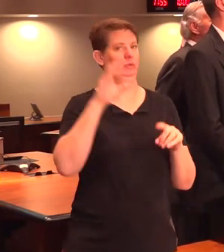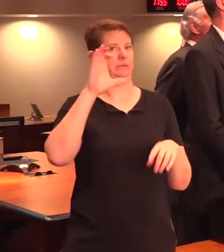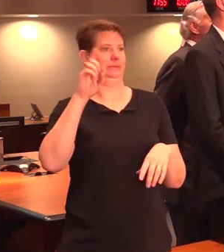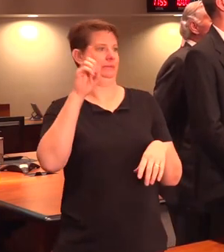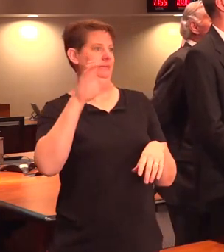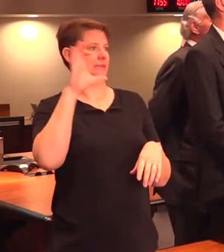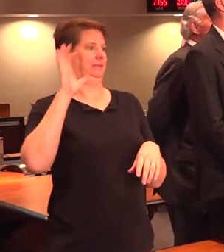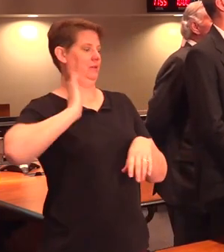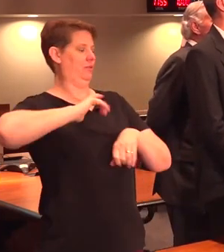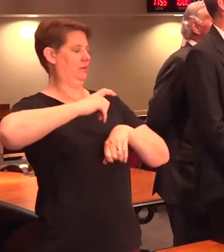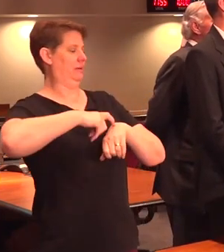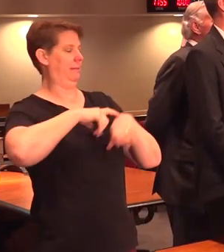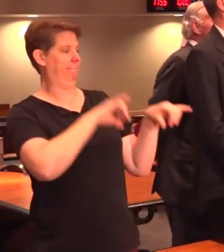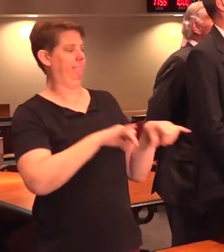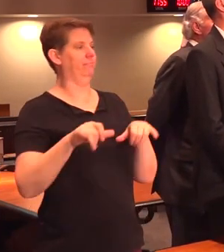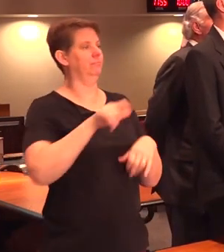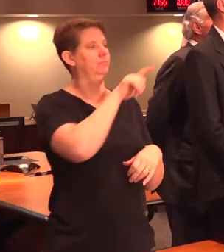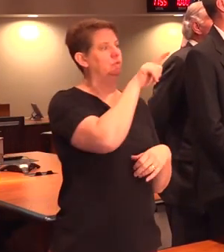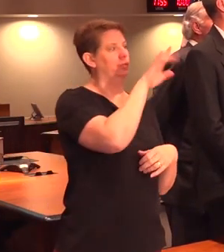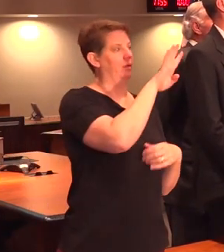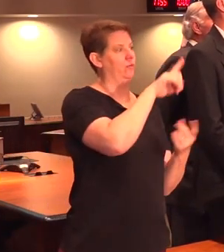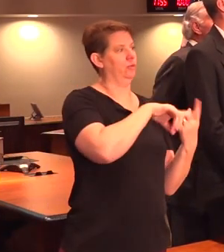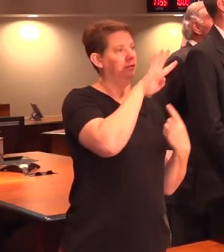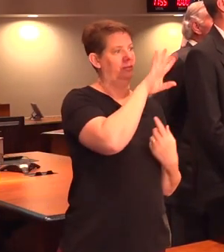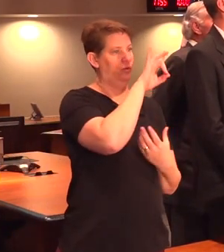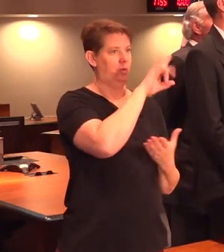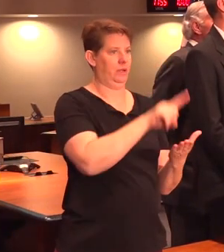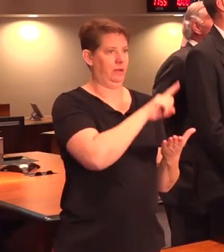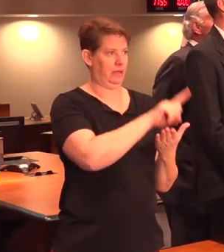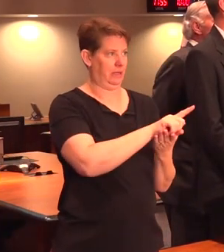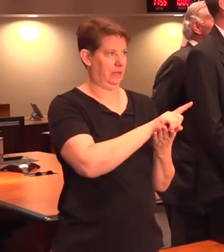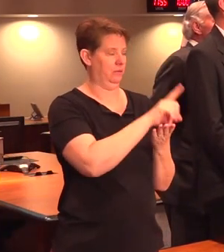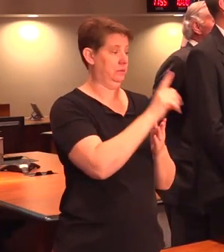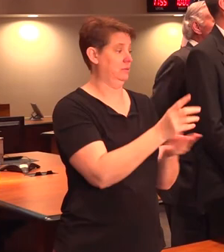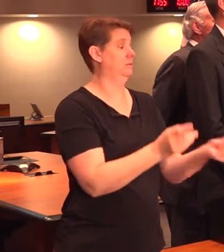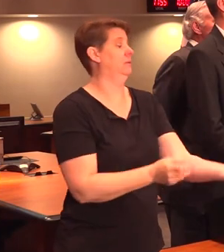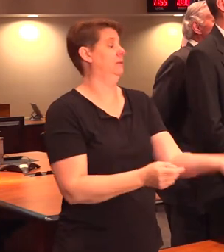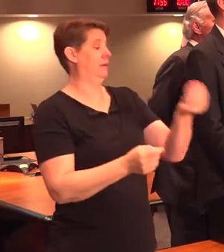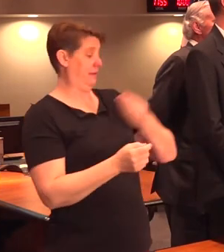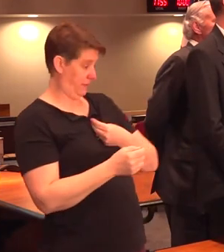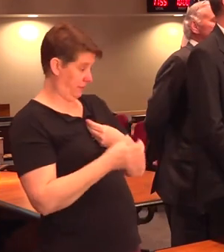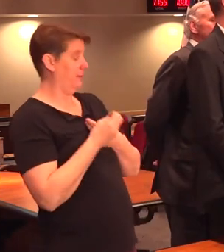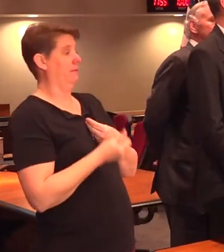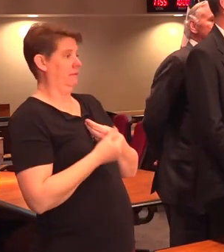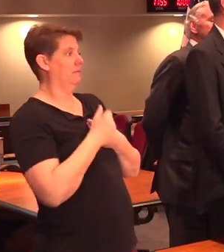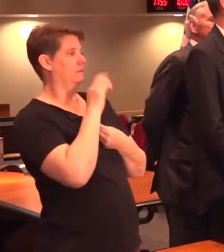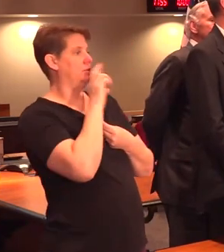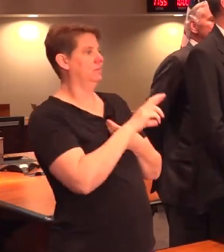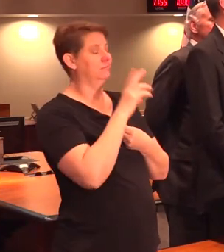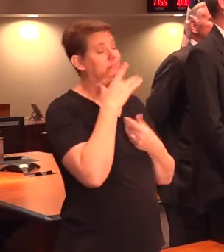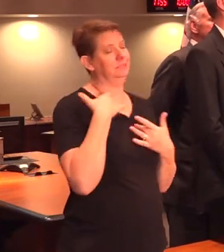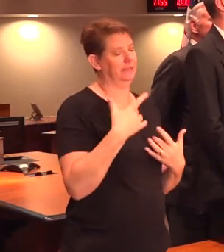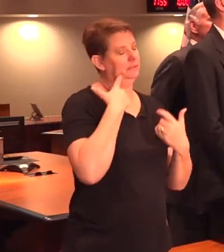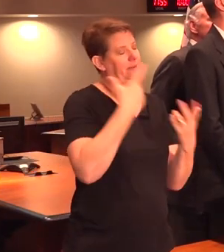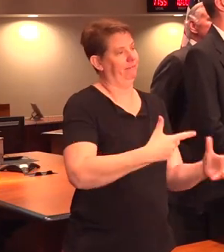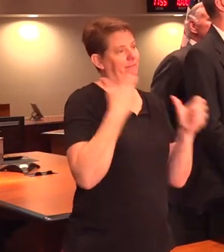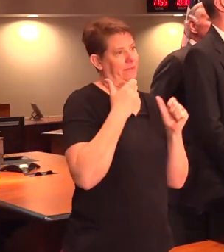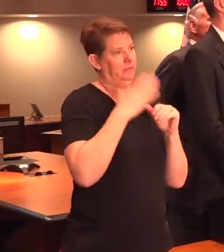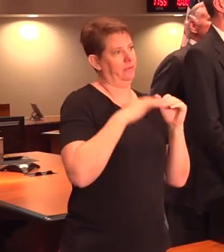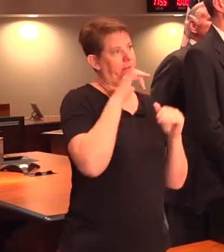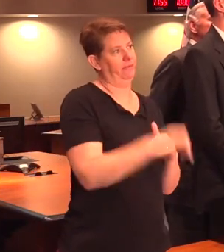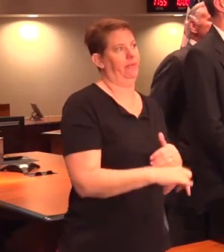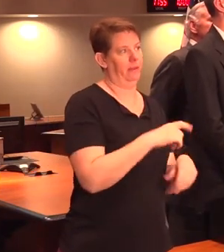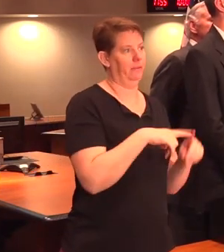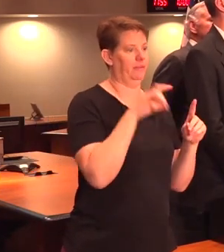Our testing turnaround is 24 to 48 hours from the moment we receive the sample. Most times it's quicker than that, but